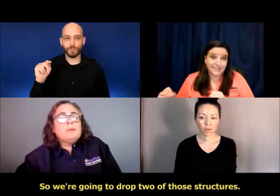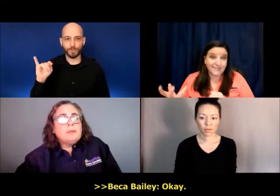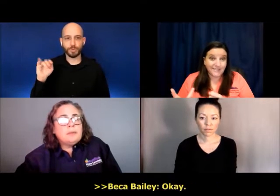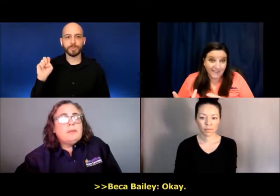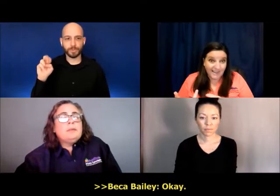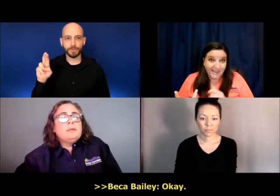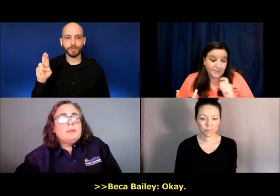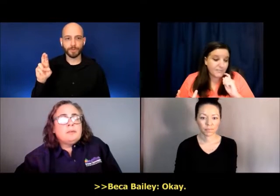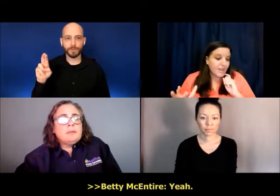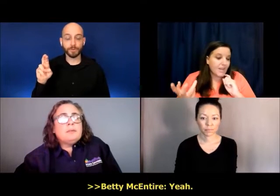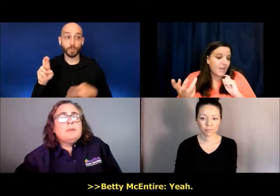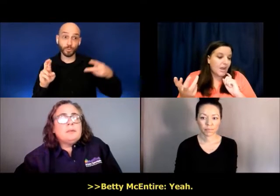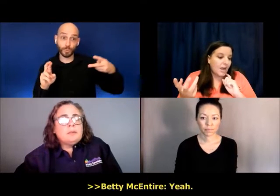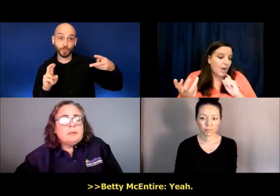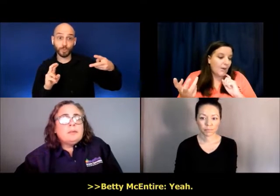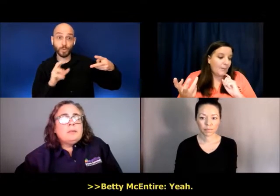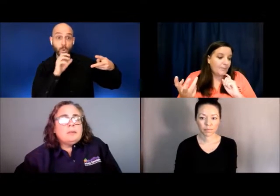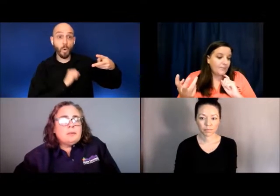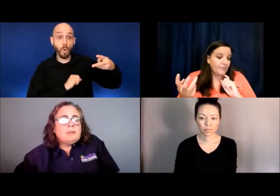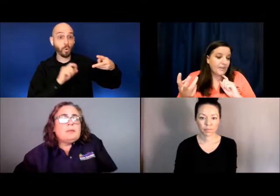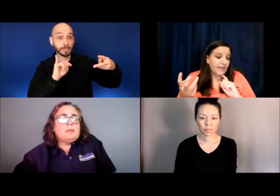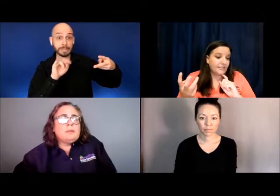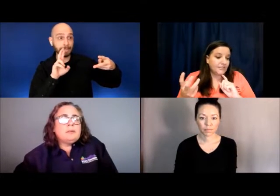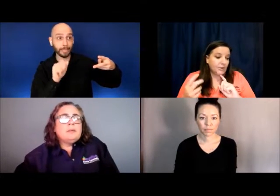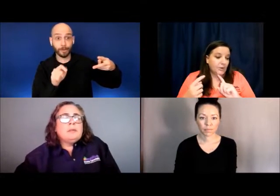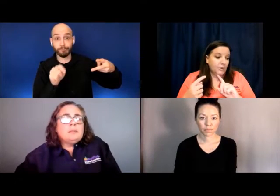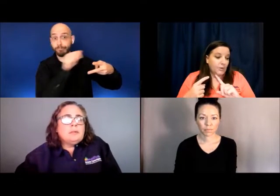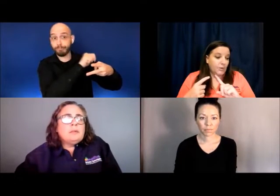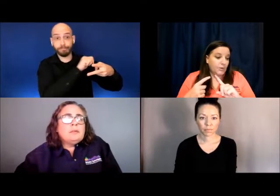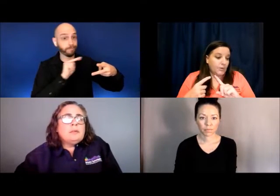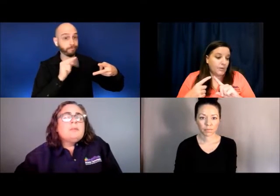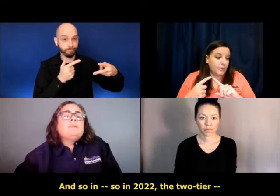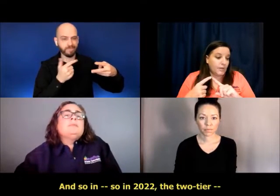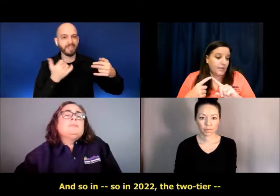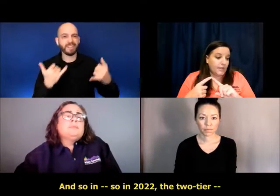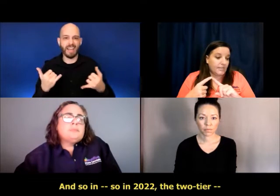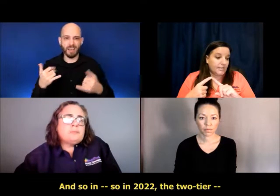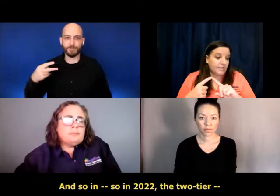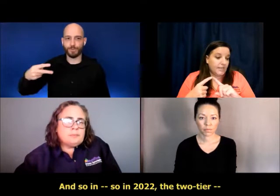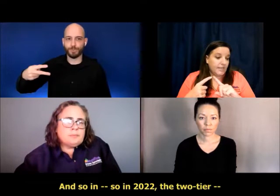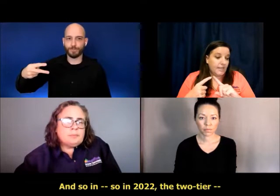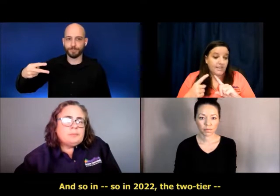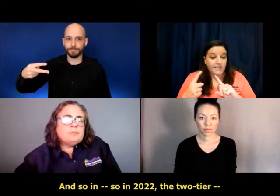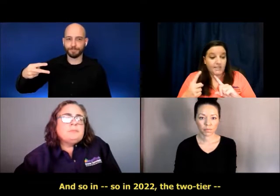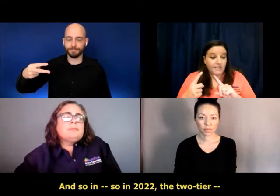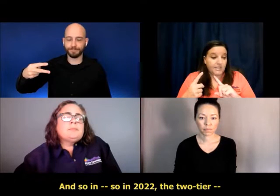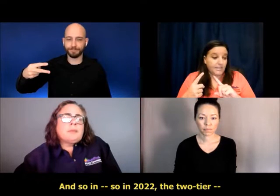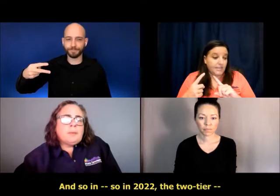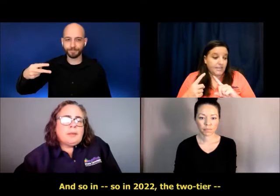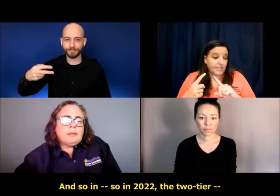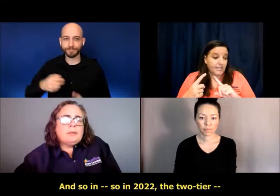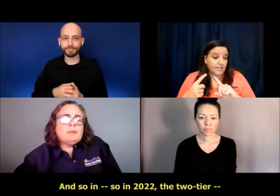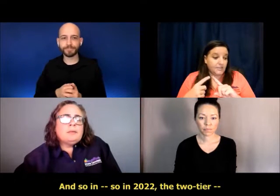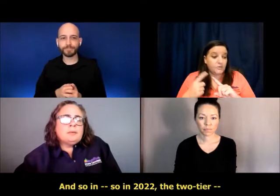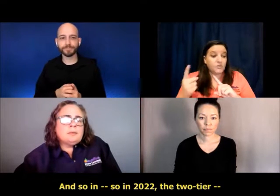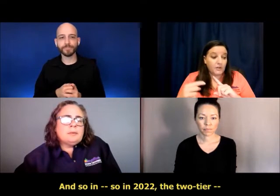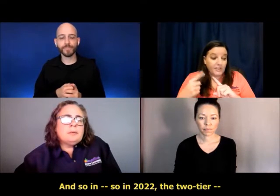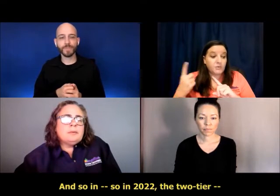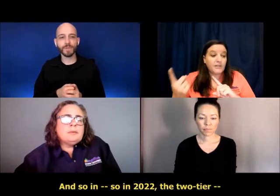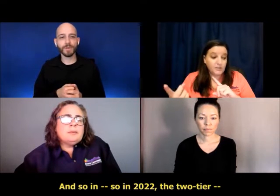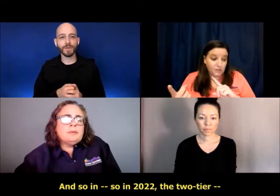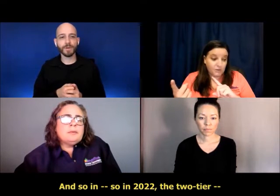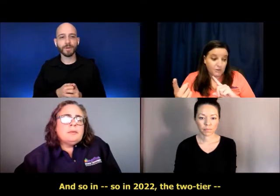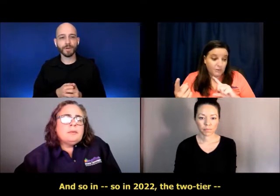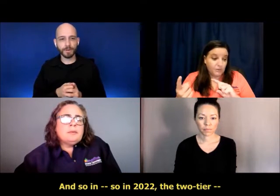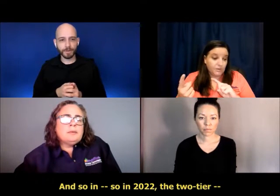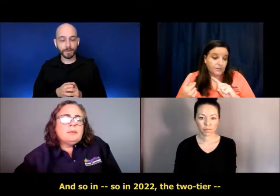Okay. Yeah. Um, and so in, so in